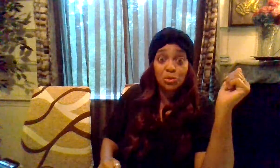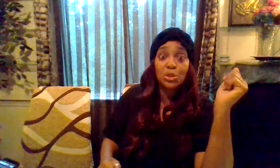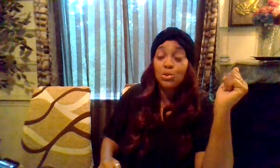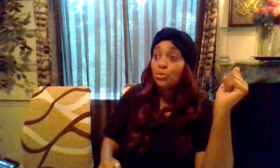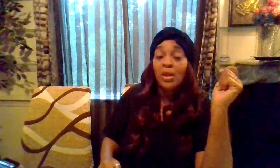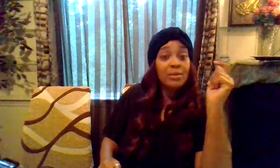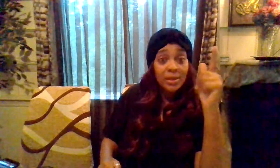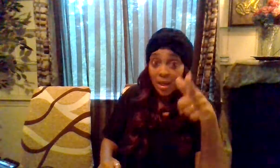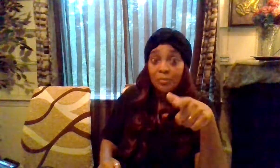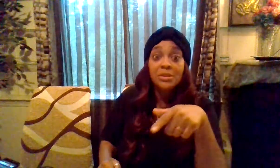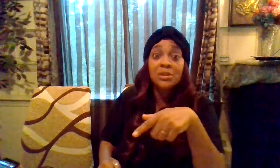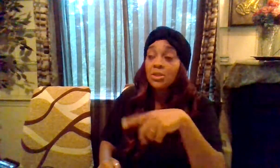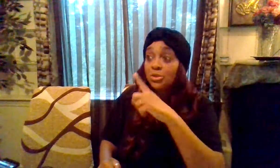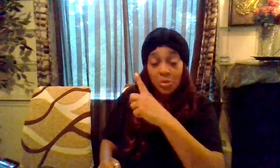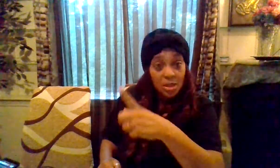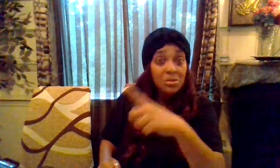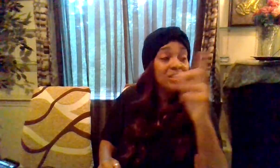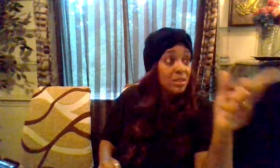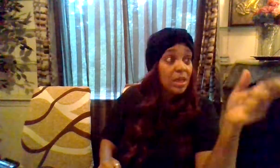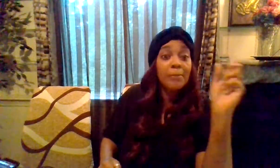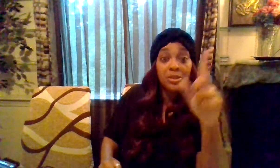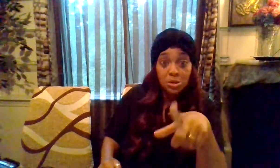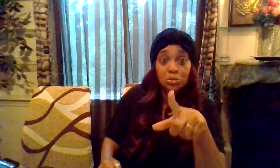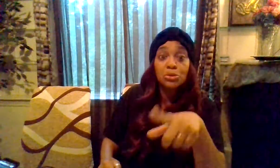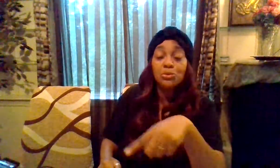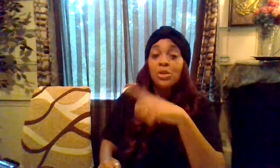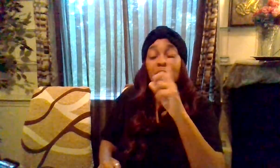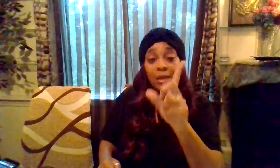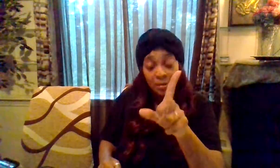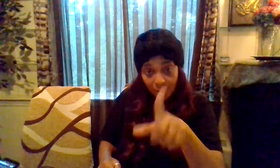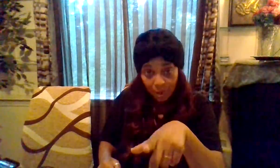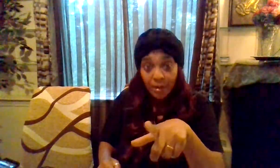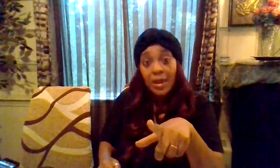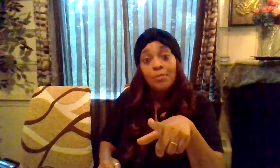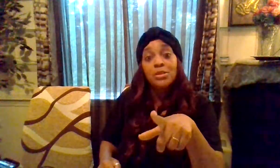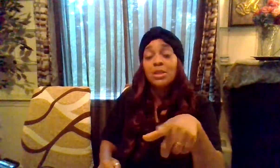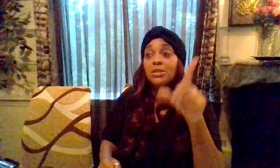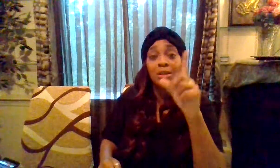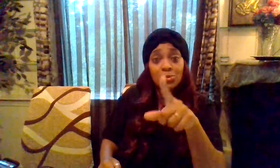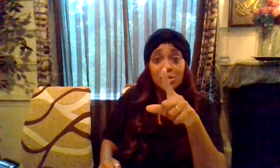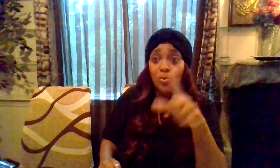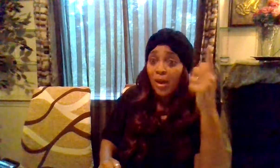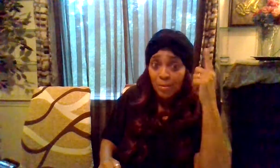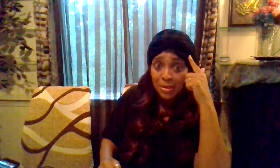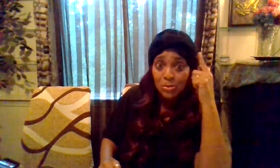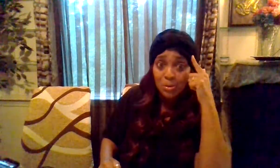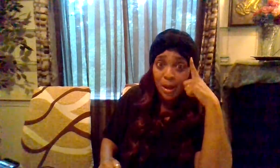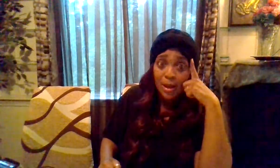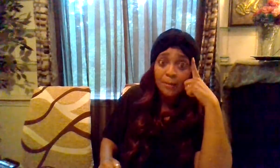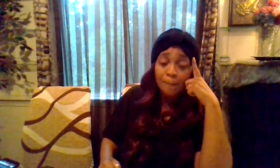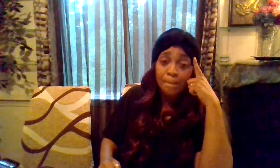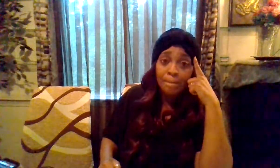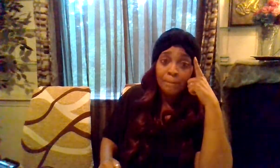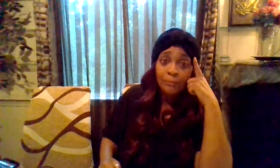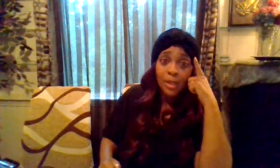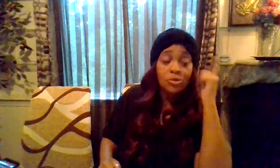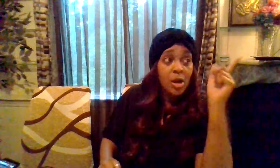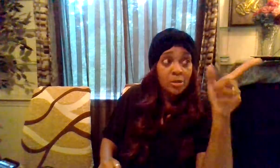in you they can't be touched your enemies see that potential in you they can't be touched that's the reason why they mess with the mind you try to